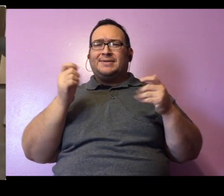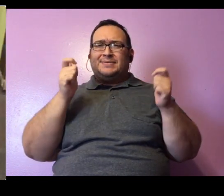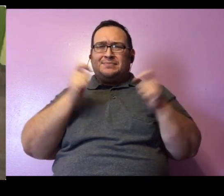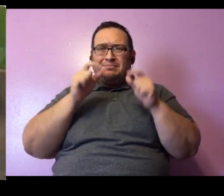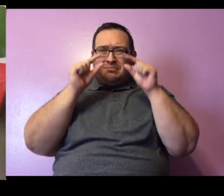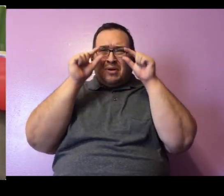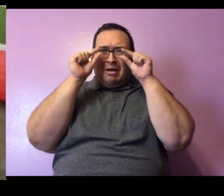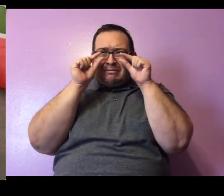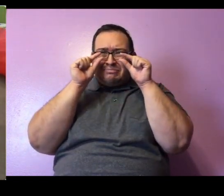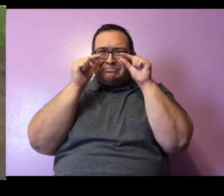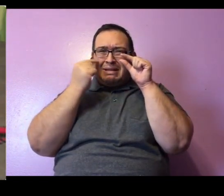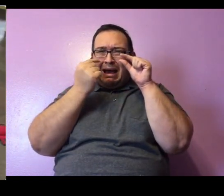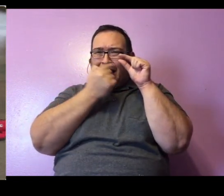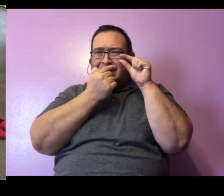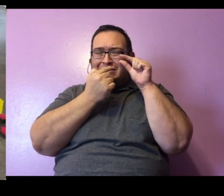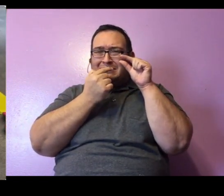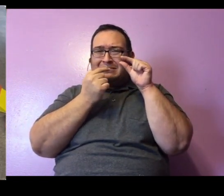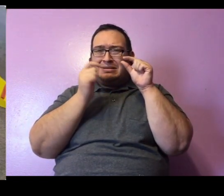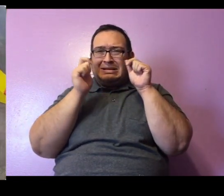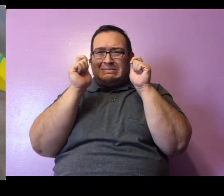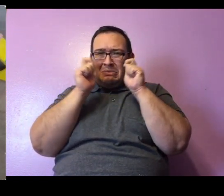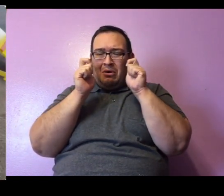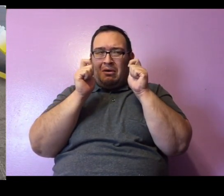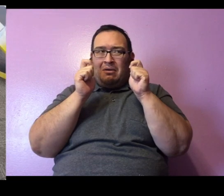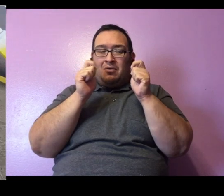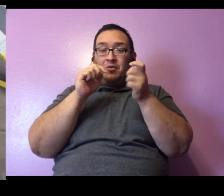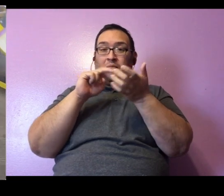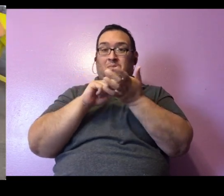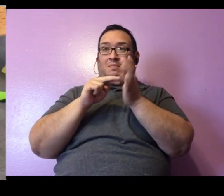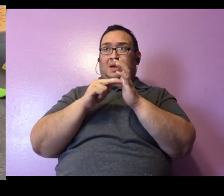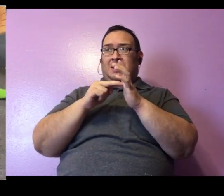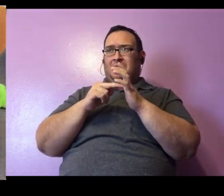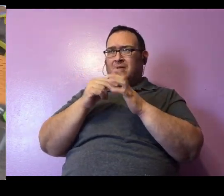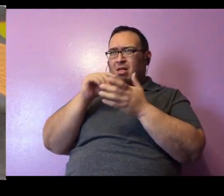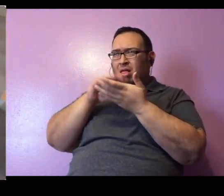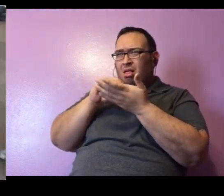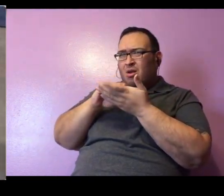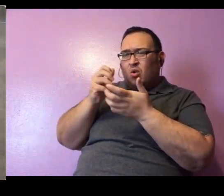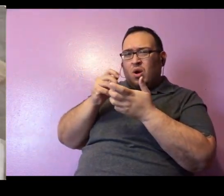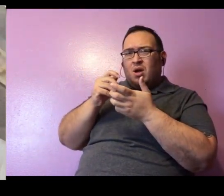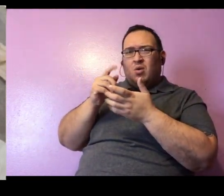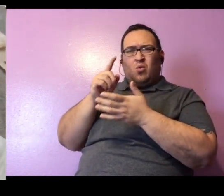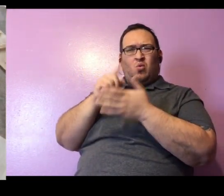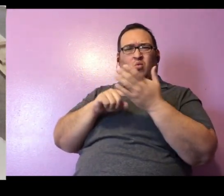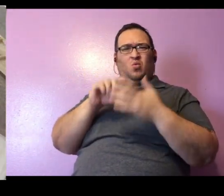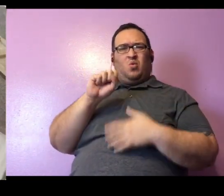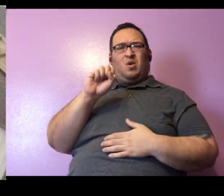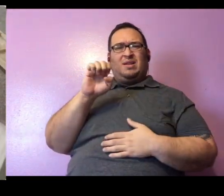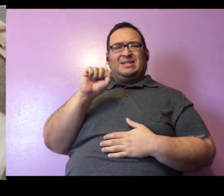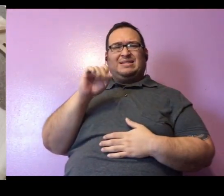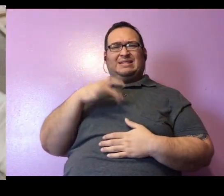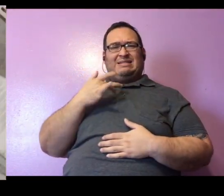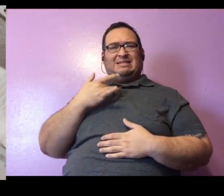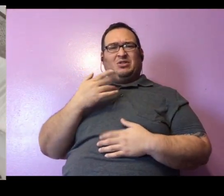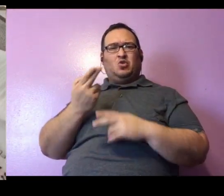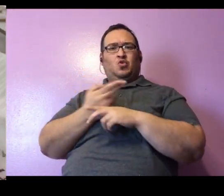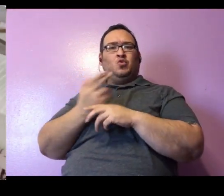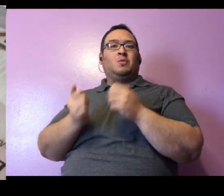tiny eyes. Teeny tiny eyes. Yeah. So that usually tells me what senses the animal uses the